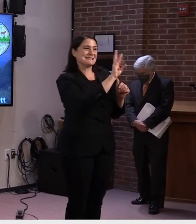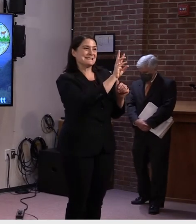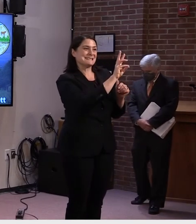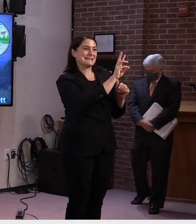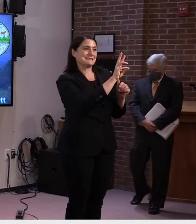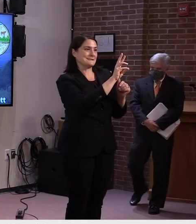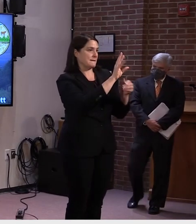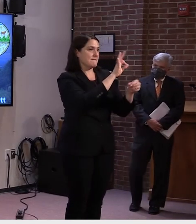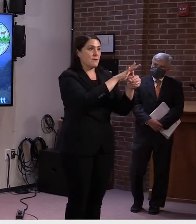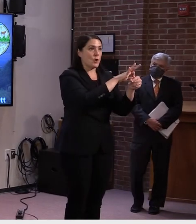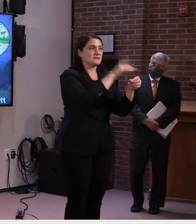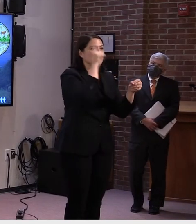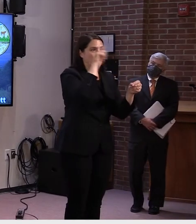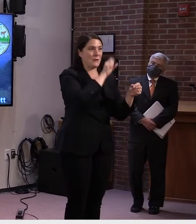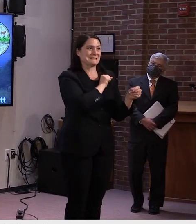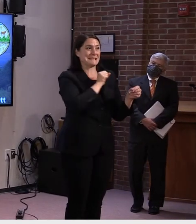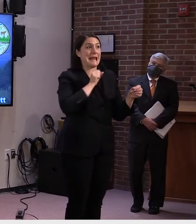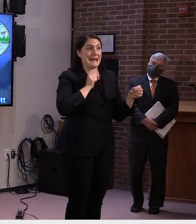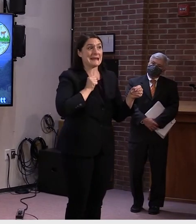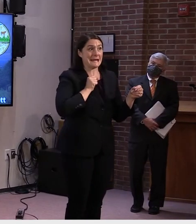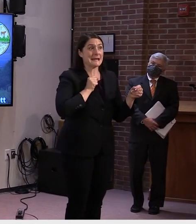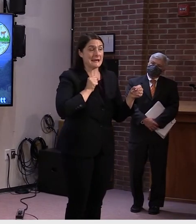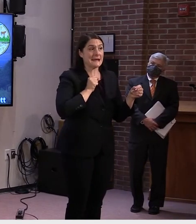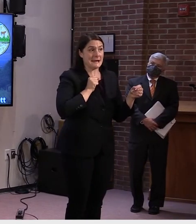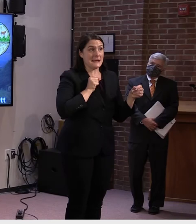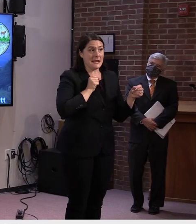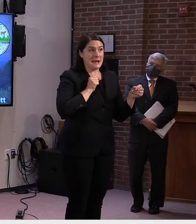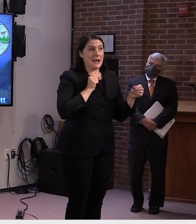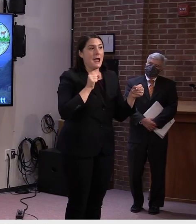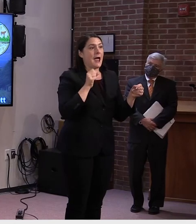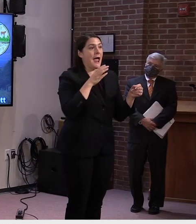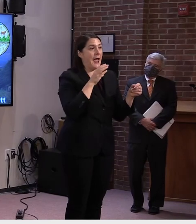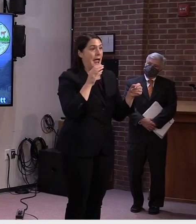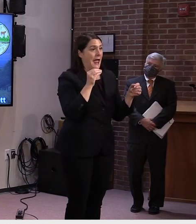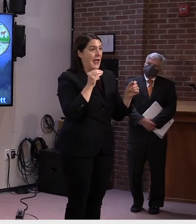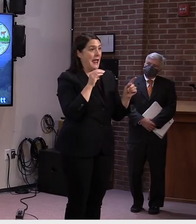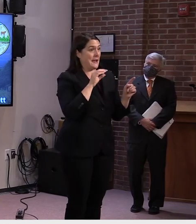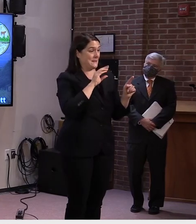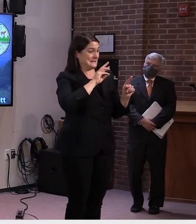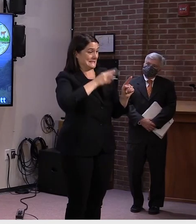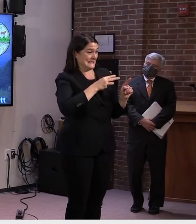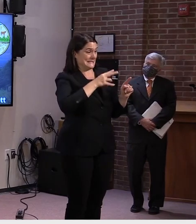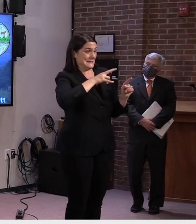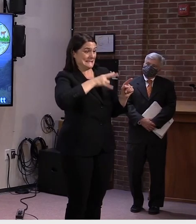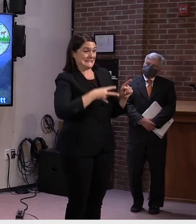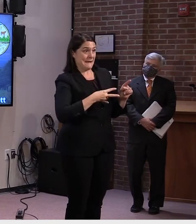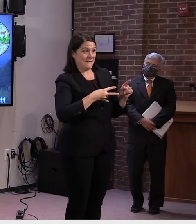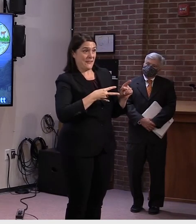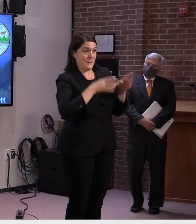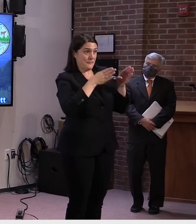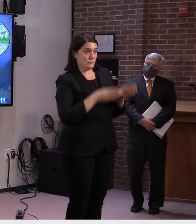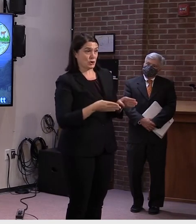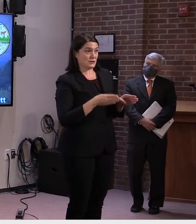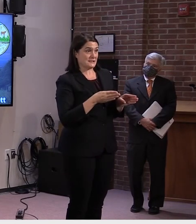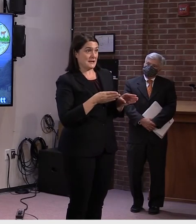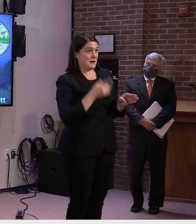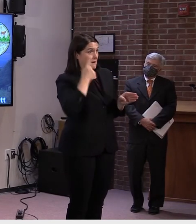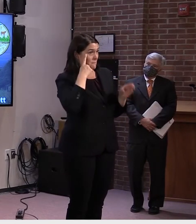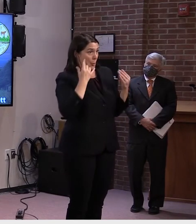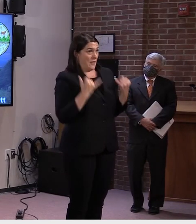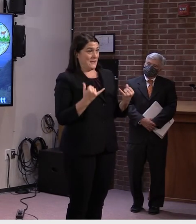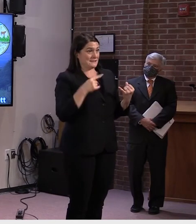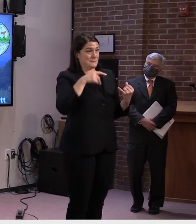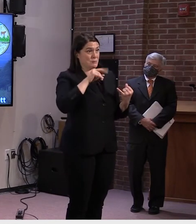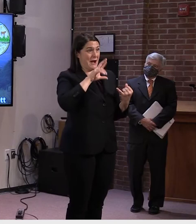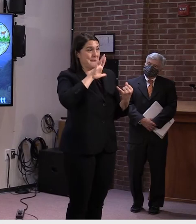people to get involved in the democratic side of it. And the sixth and seventh person in this primary were only off